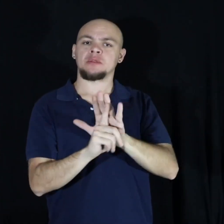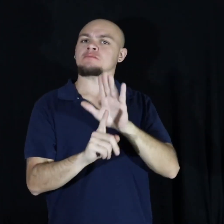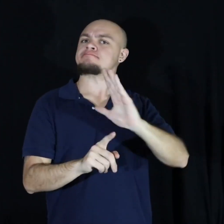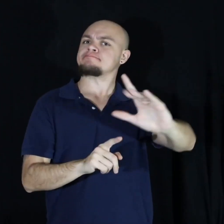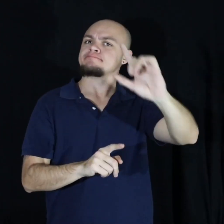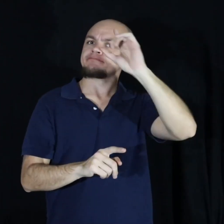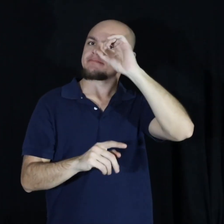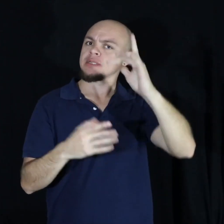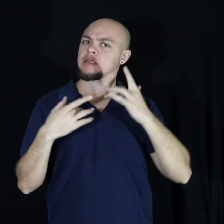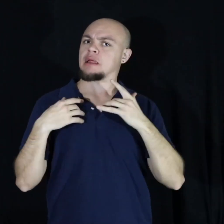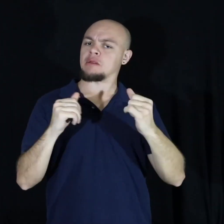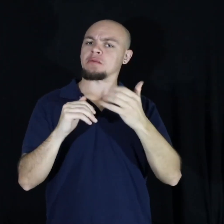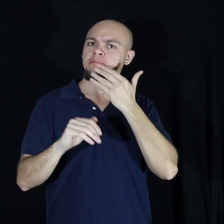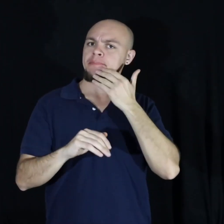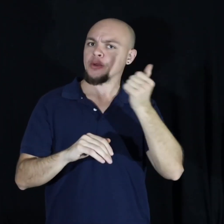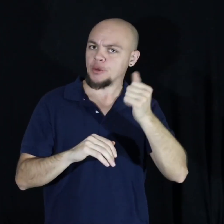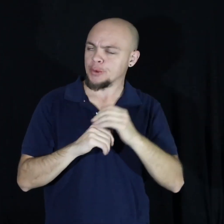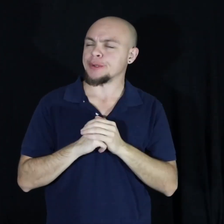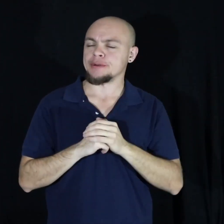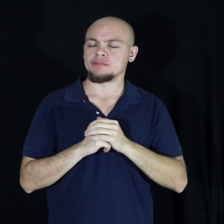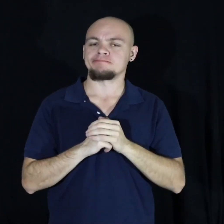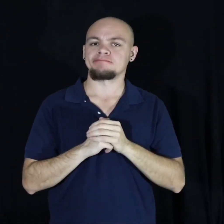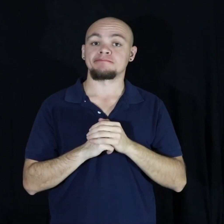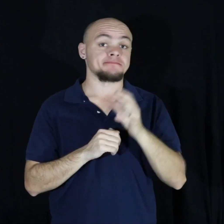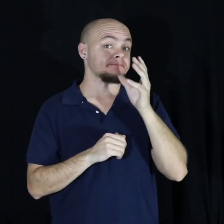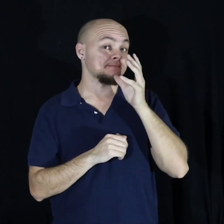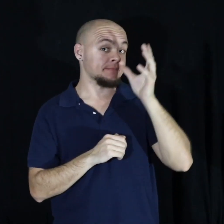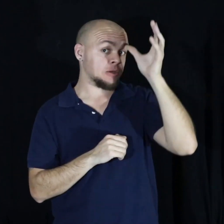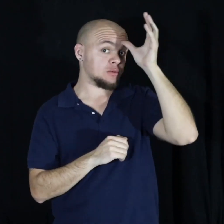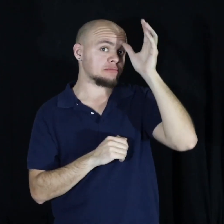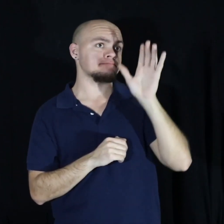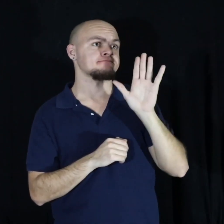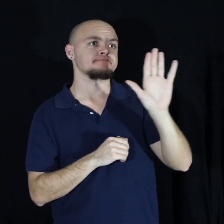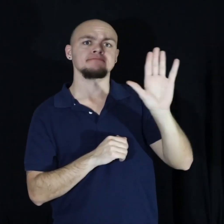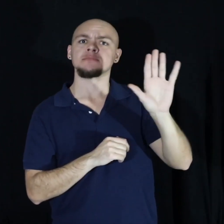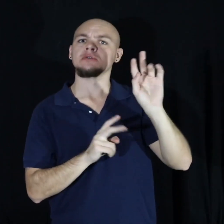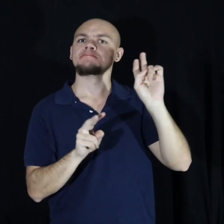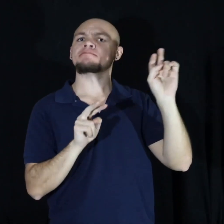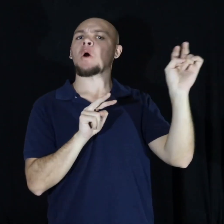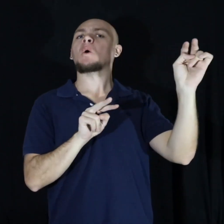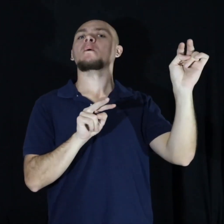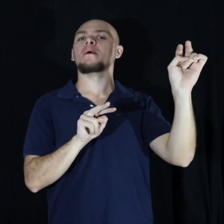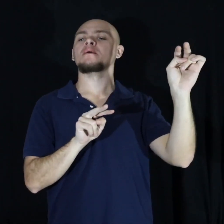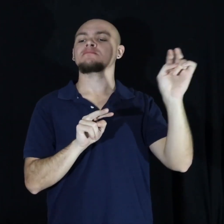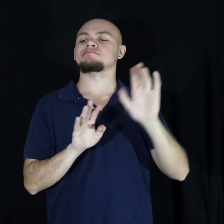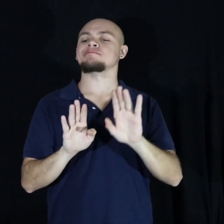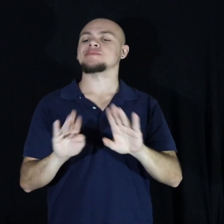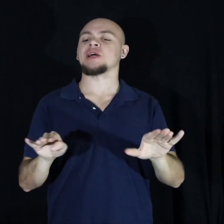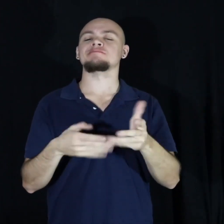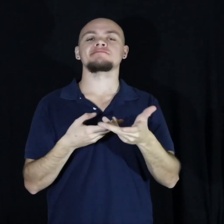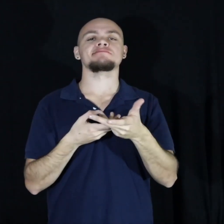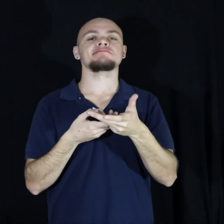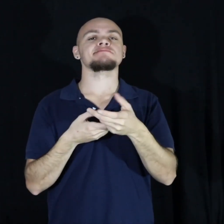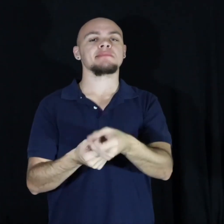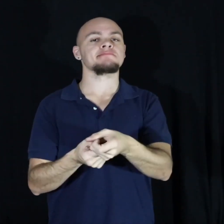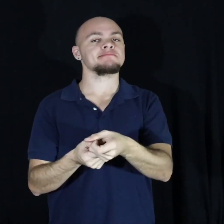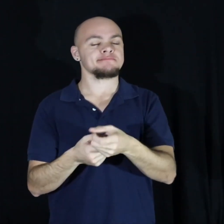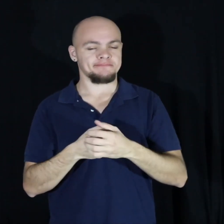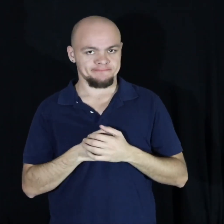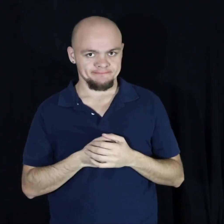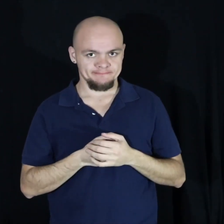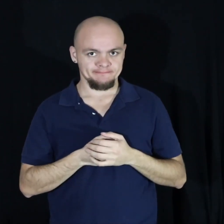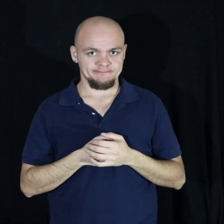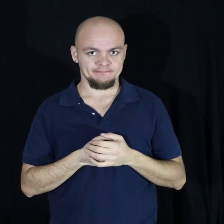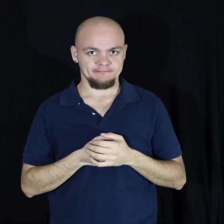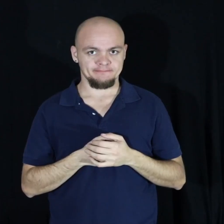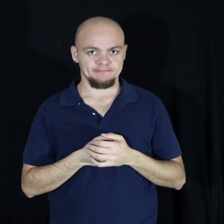and for the parent they will have their child's trust but